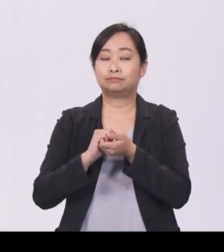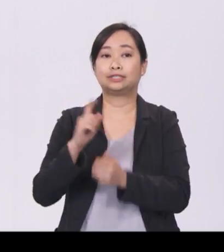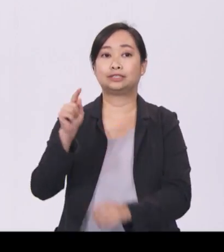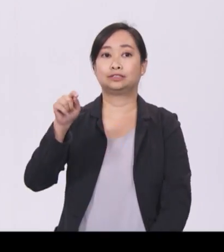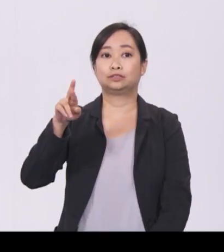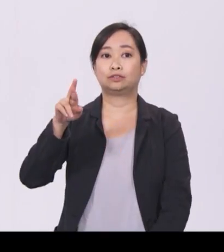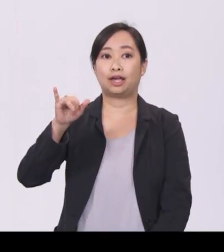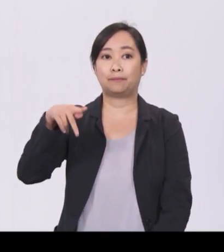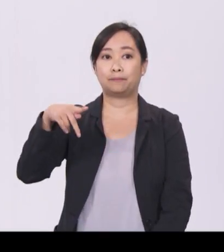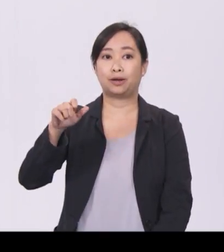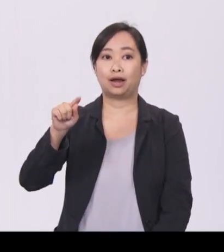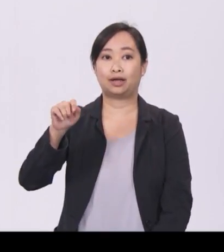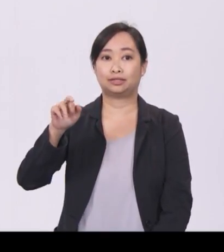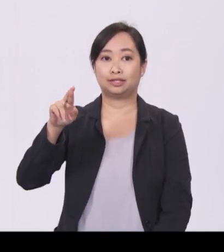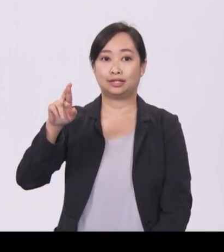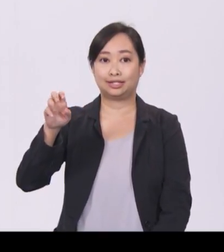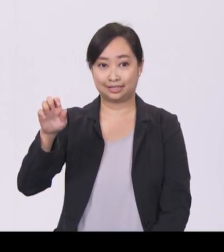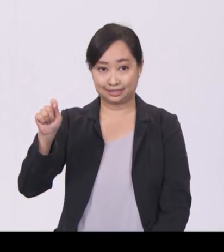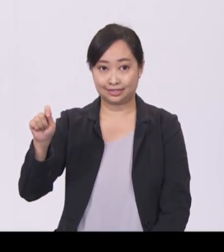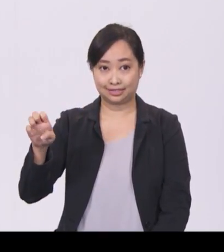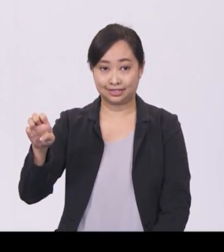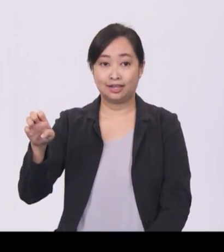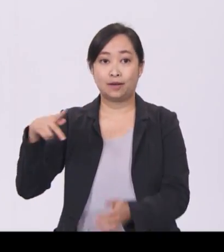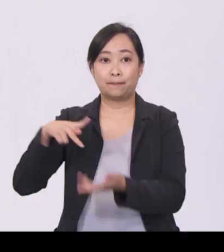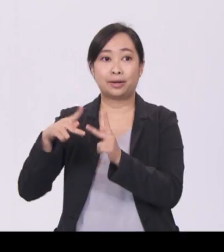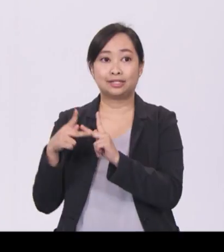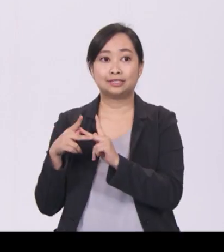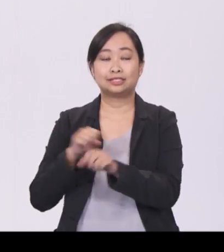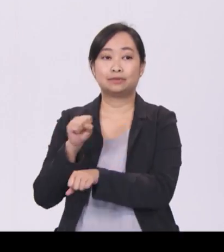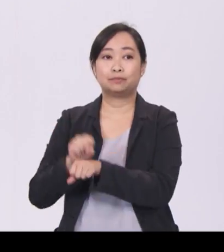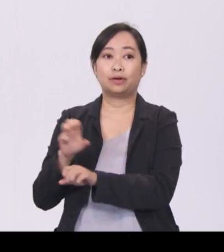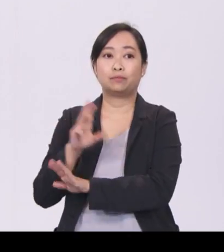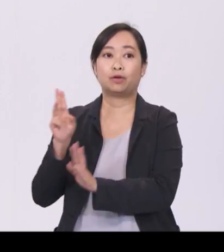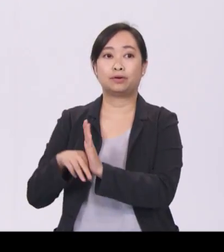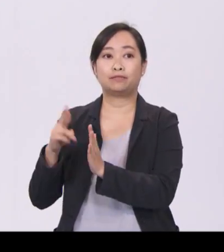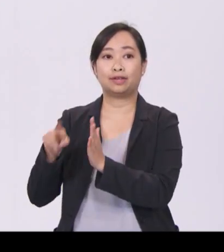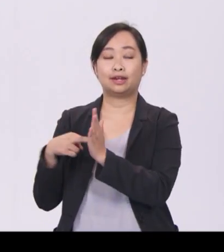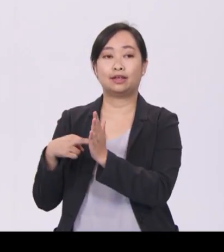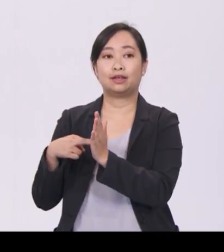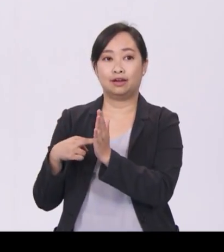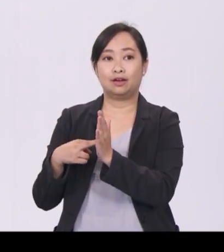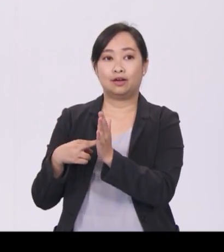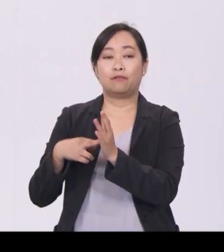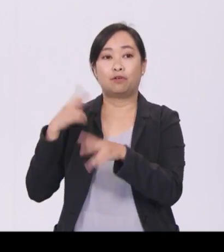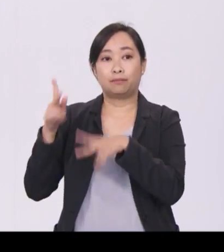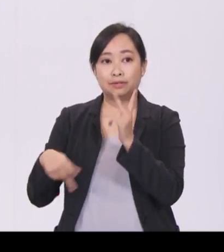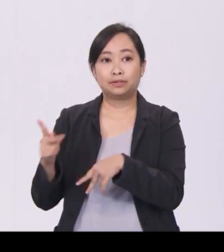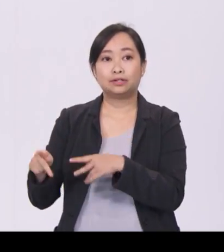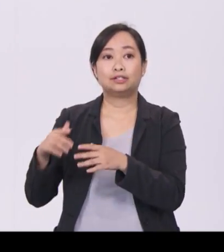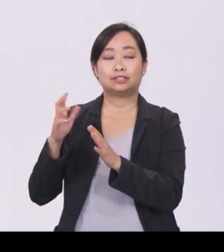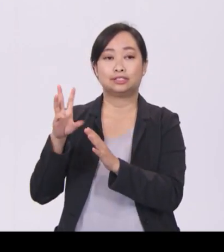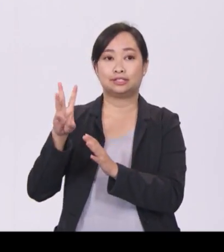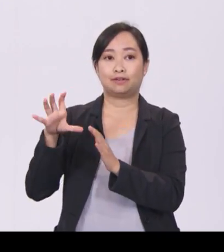rose from 14.4% in 2007 to 25.8% in 2017.